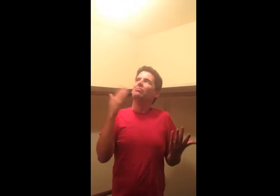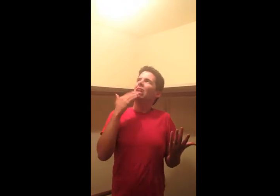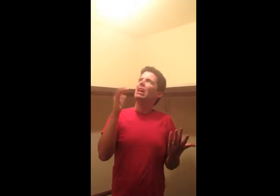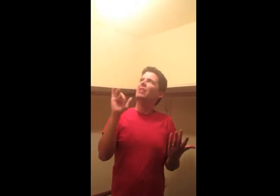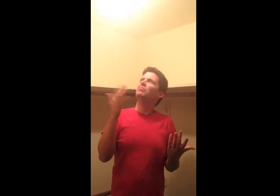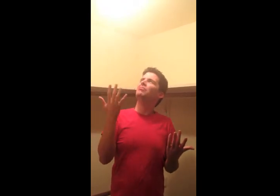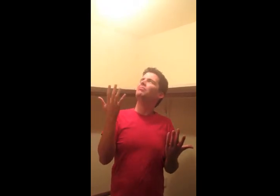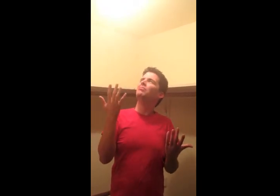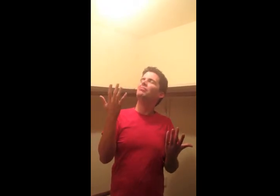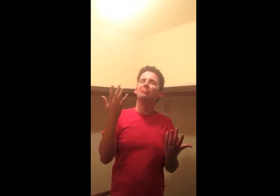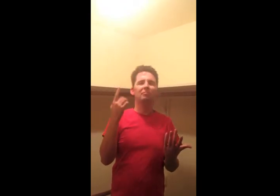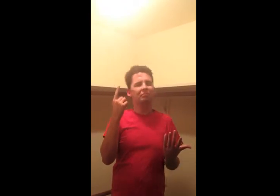Mindy is a Mindy's...